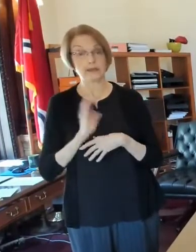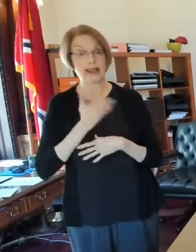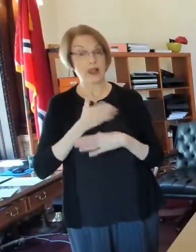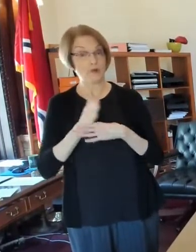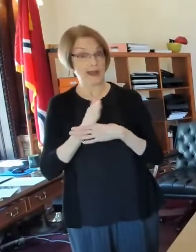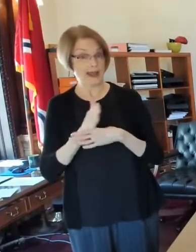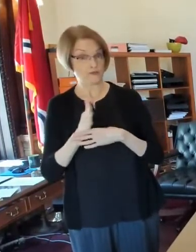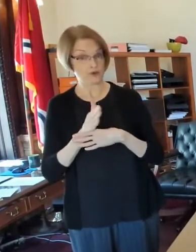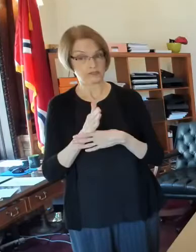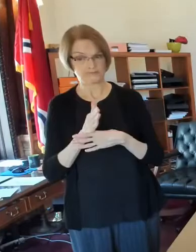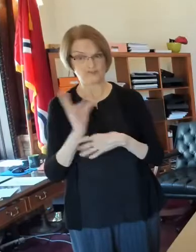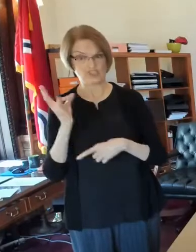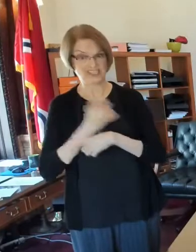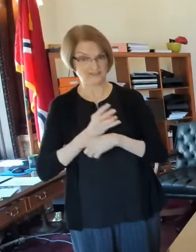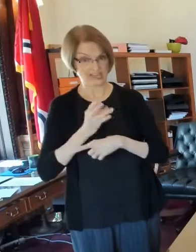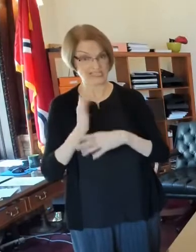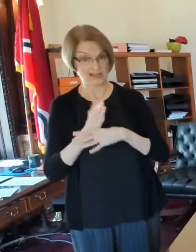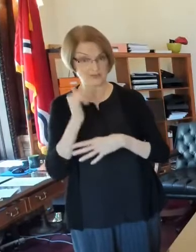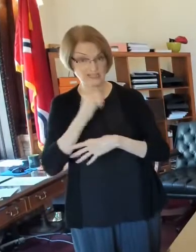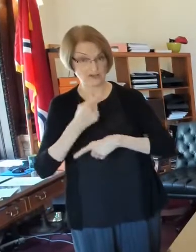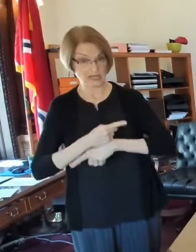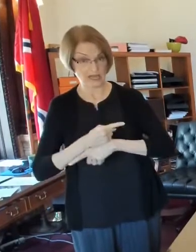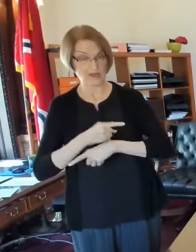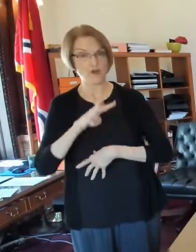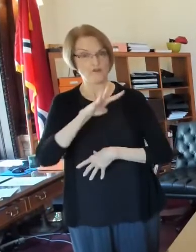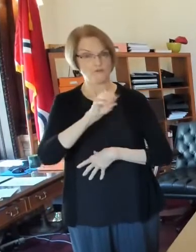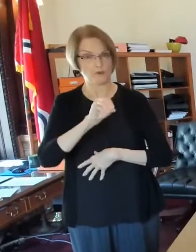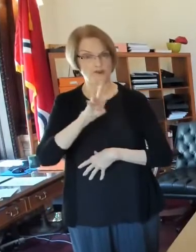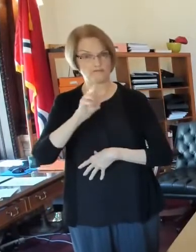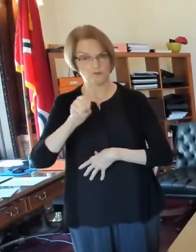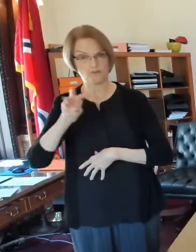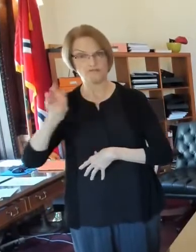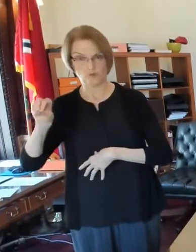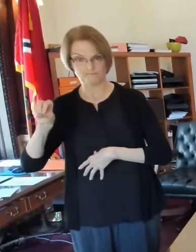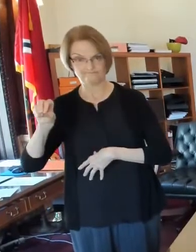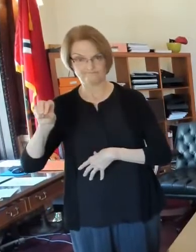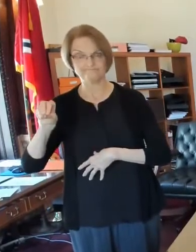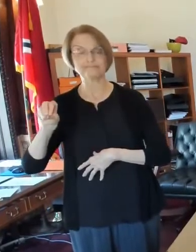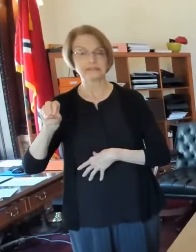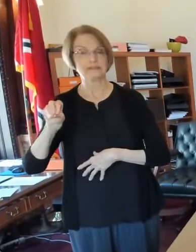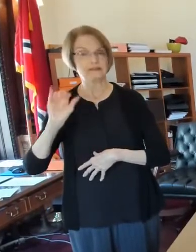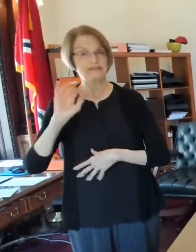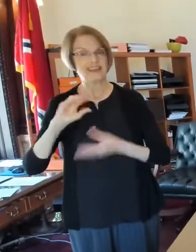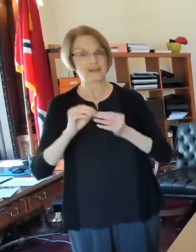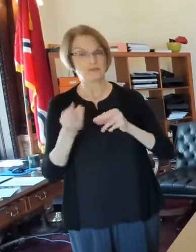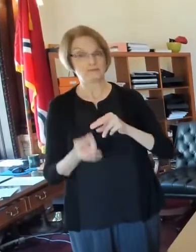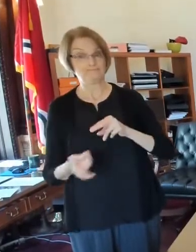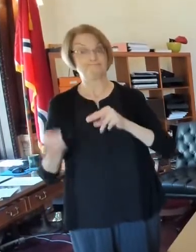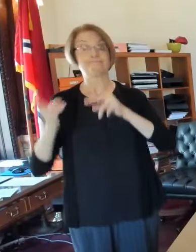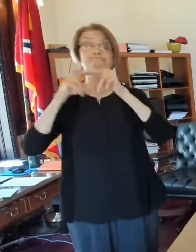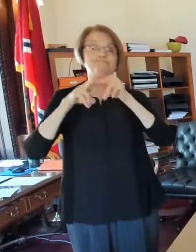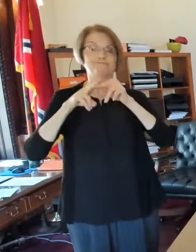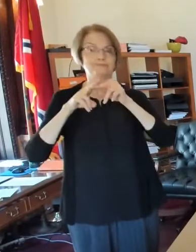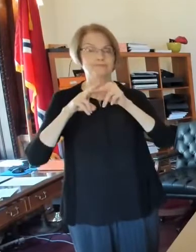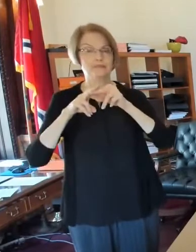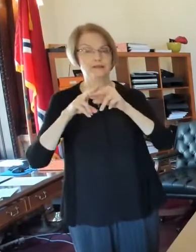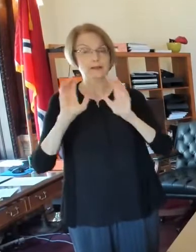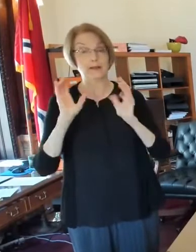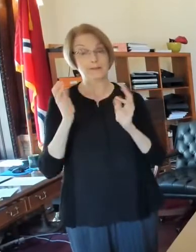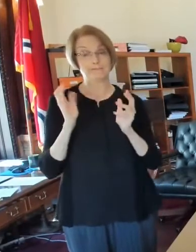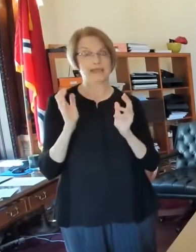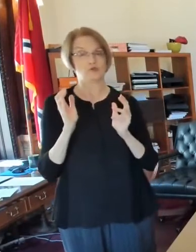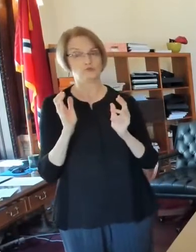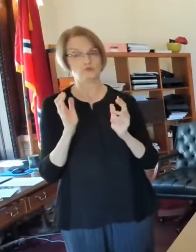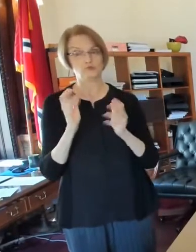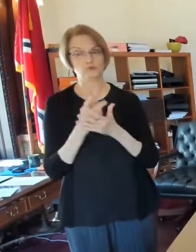now in the last seven days 40 cases. That's up considerably from where we were